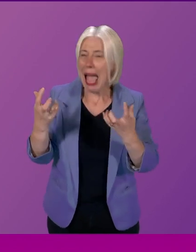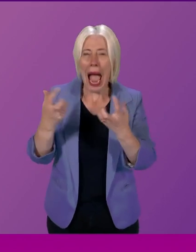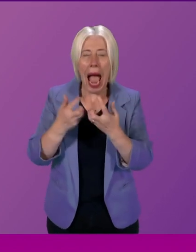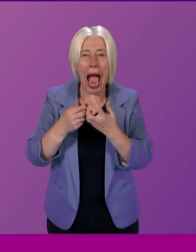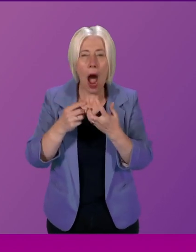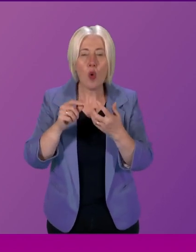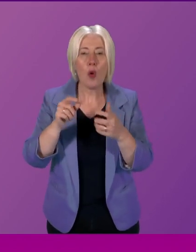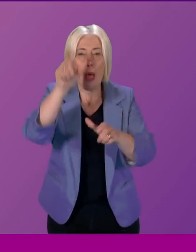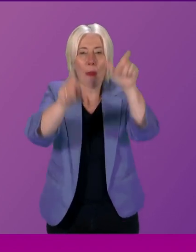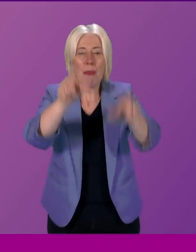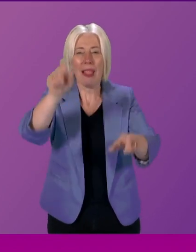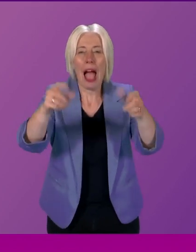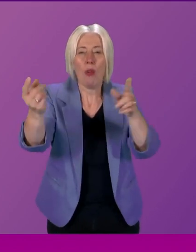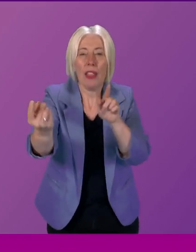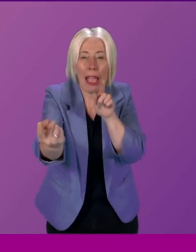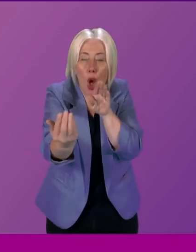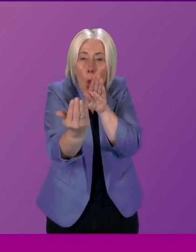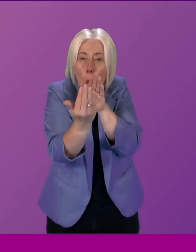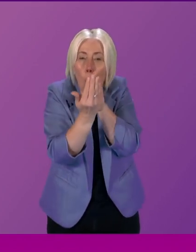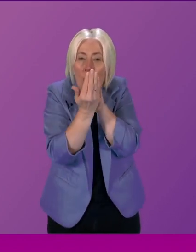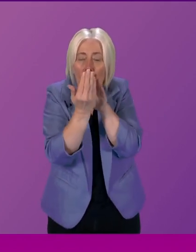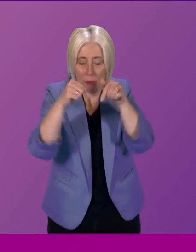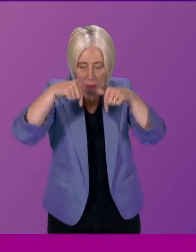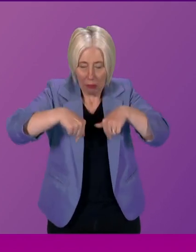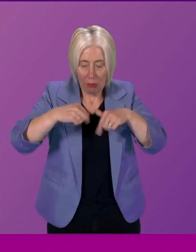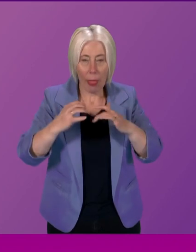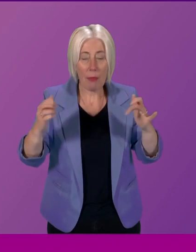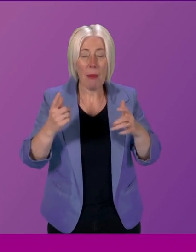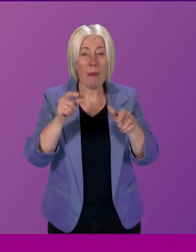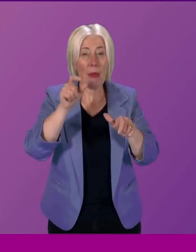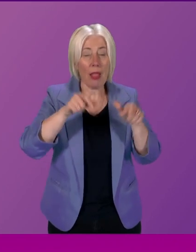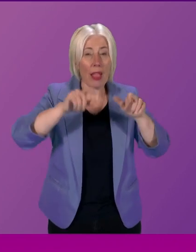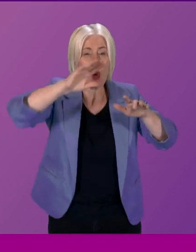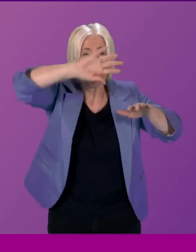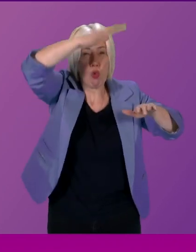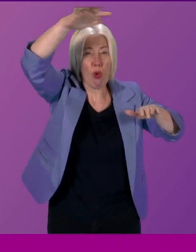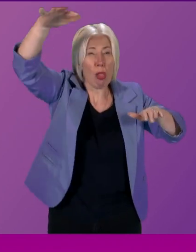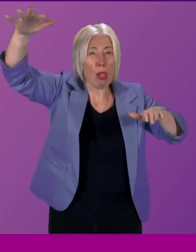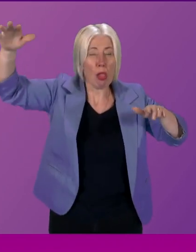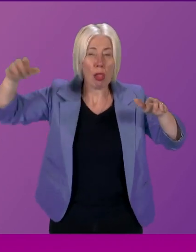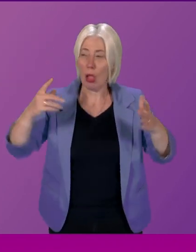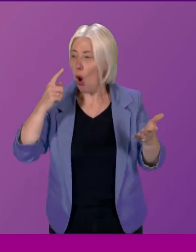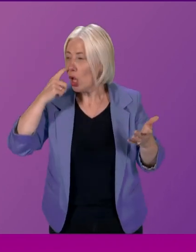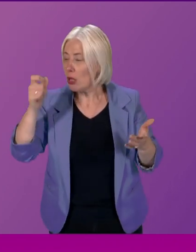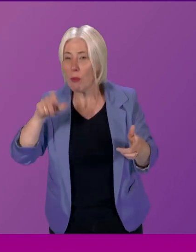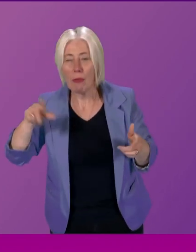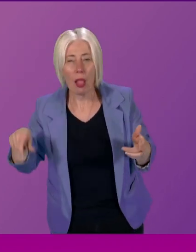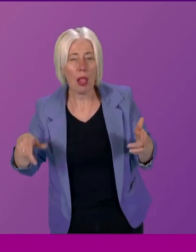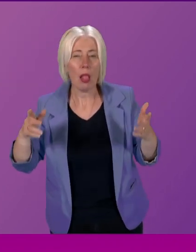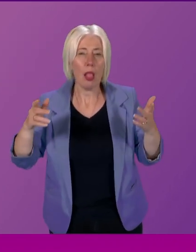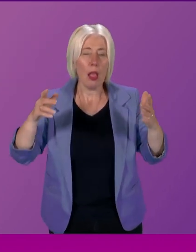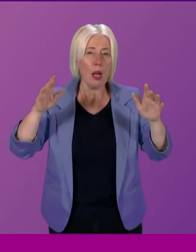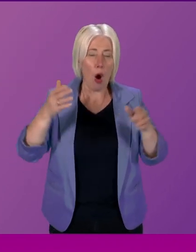people closer to this parliament as well particularly those from rural communities as outlined by Edward Mountain young people and people from